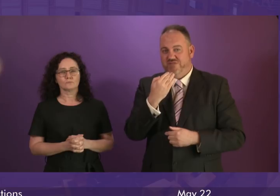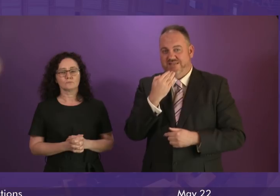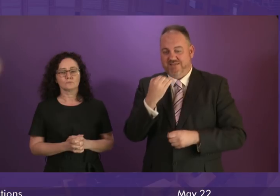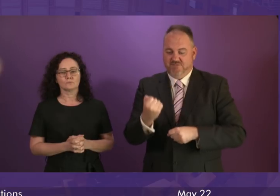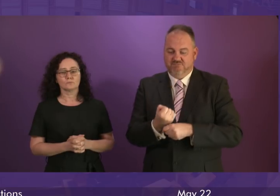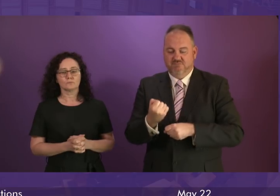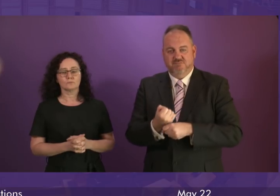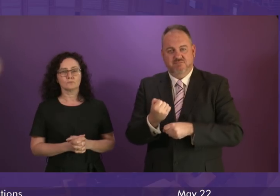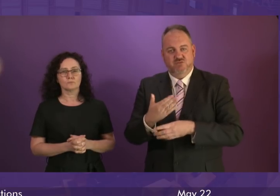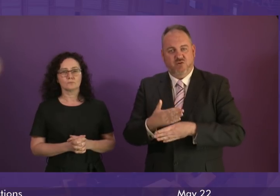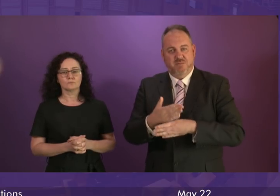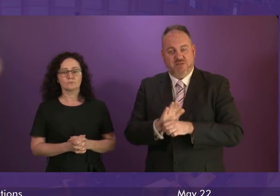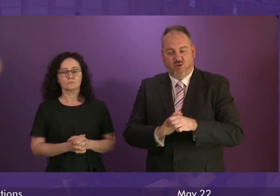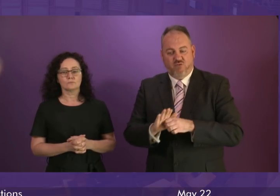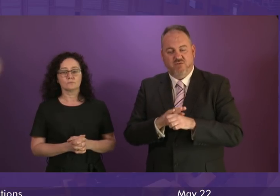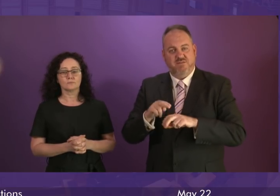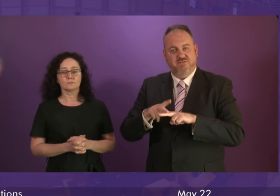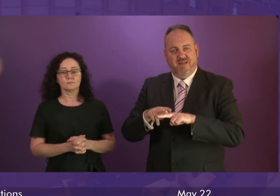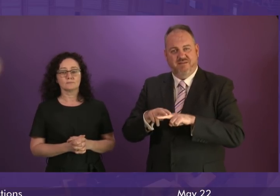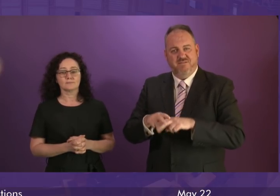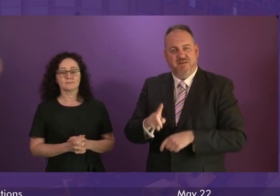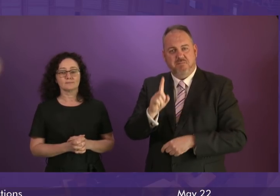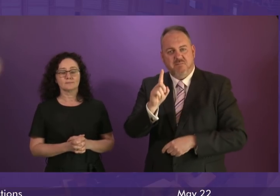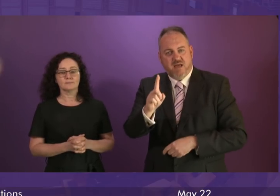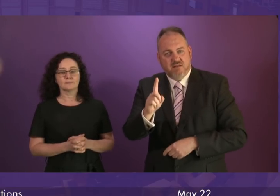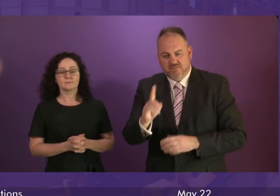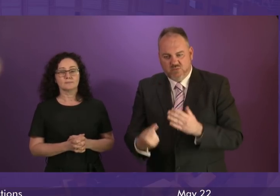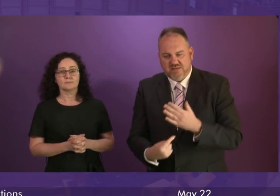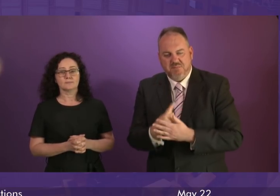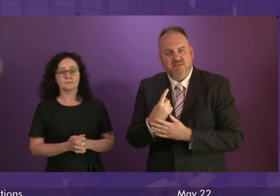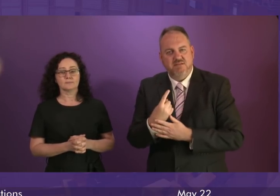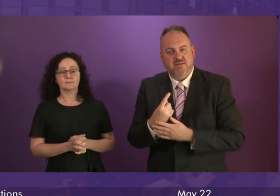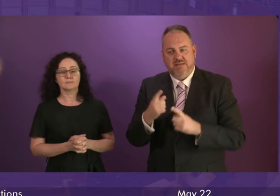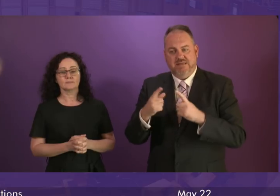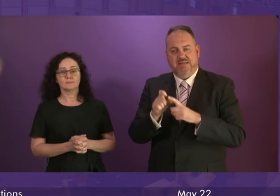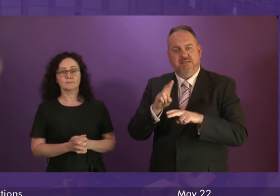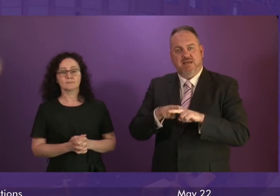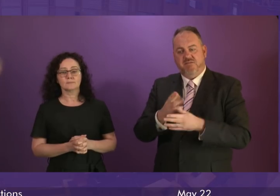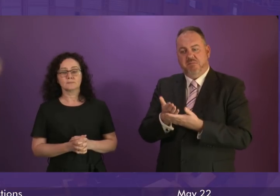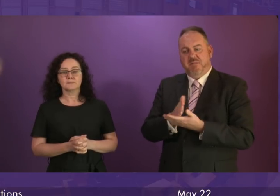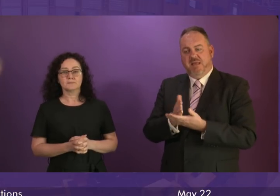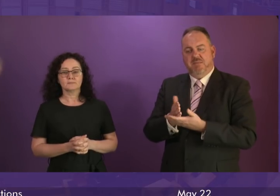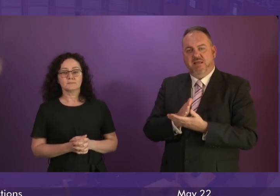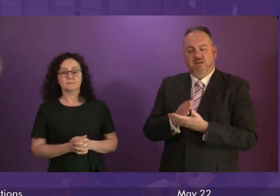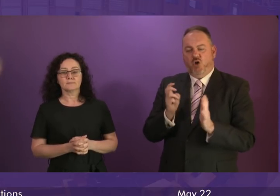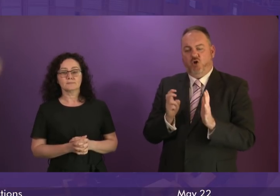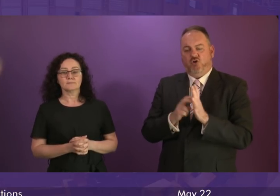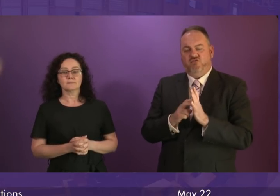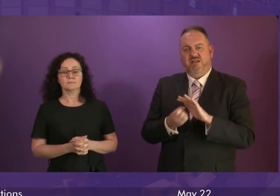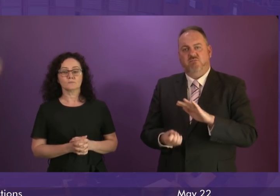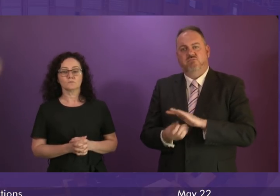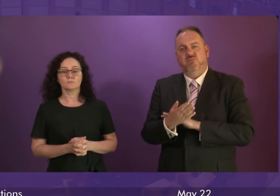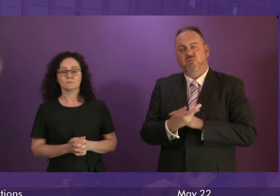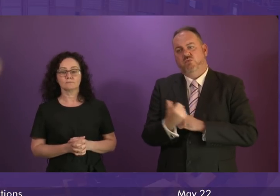jobs in Fife, instead of which it is reported today that EDF may be placing these contracts in